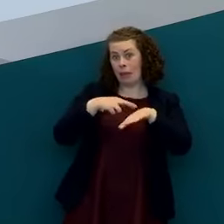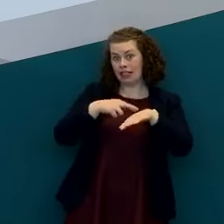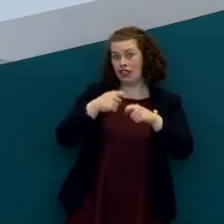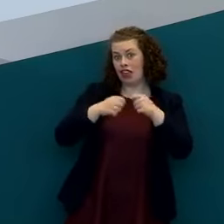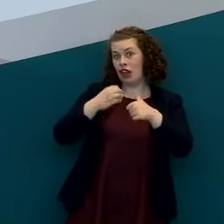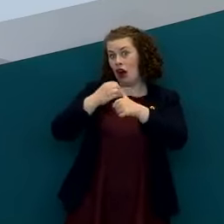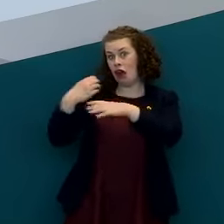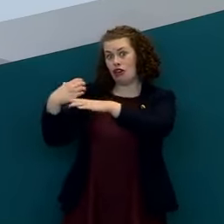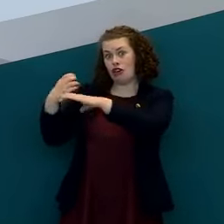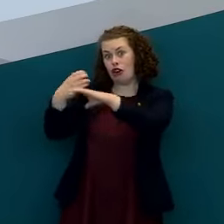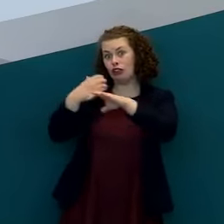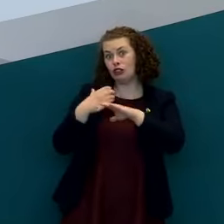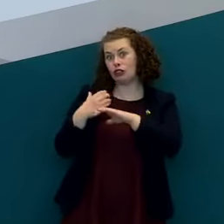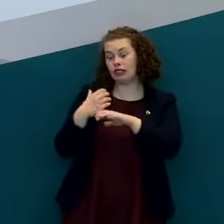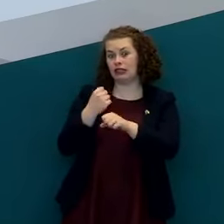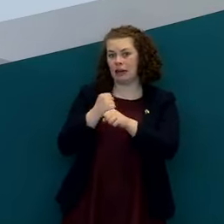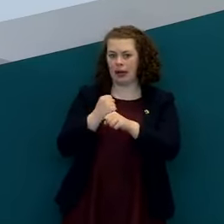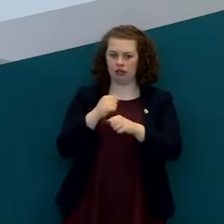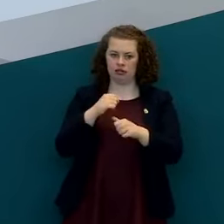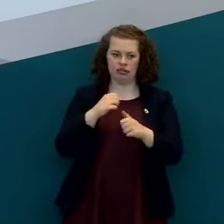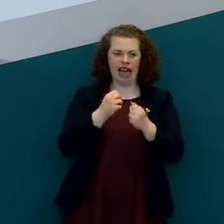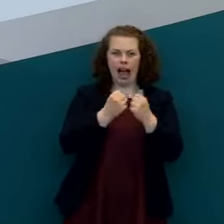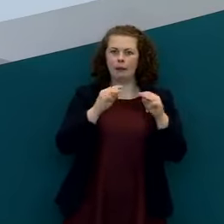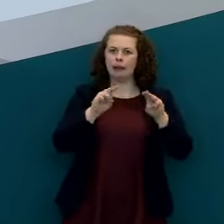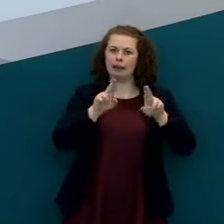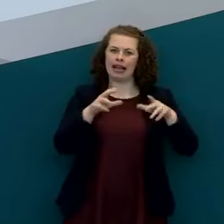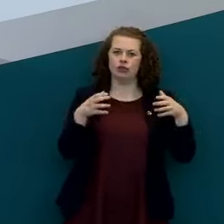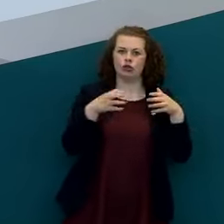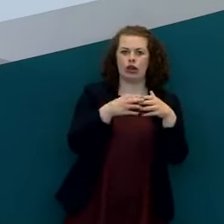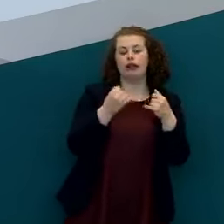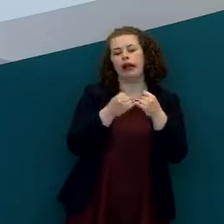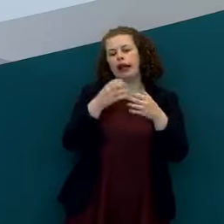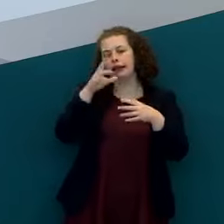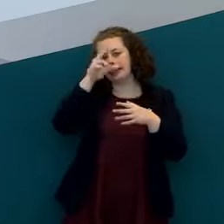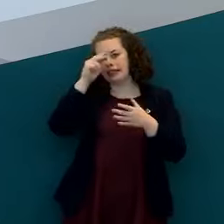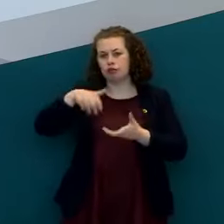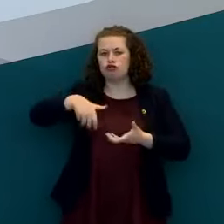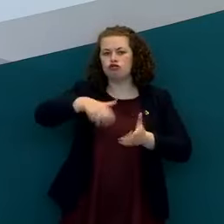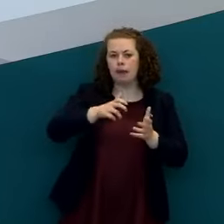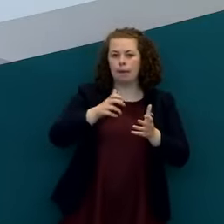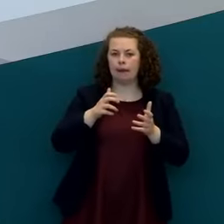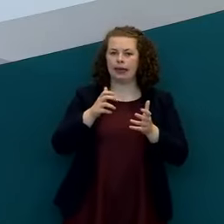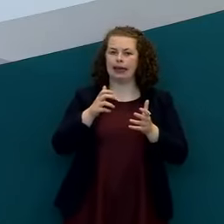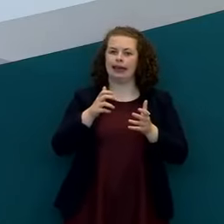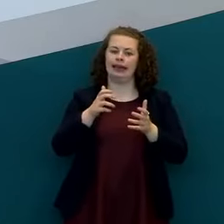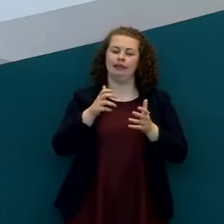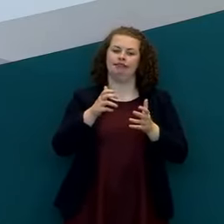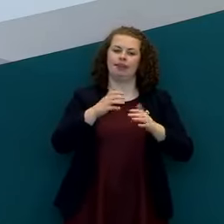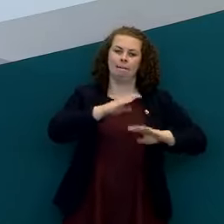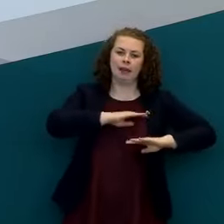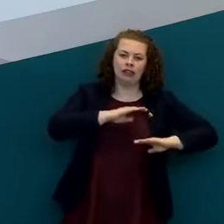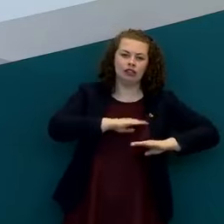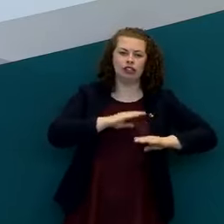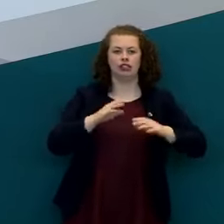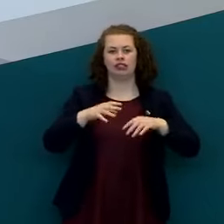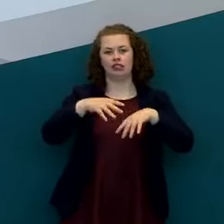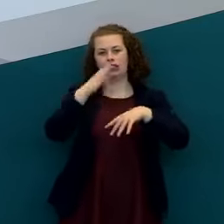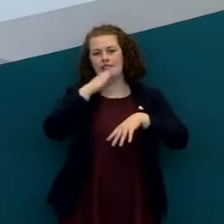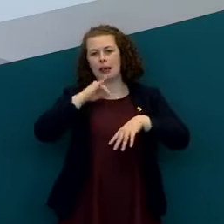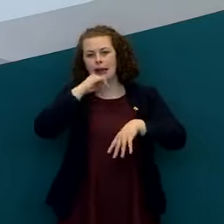around specific mass gatherings here as you know in relation to rugby matches in relation to st patrick's day parade and so on you